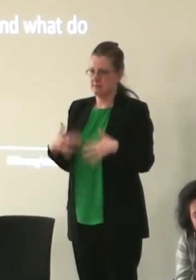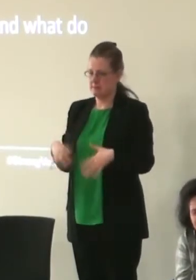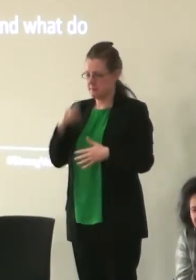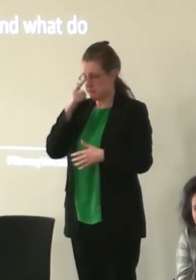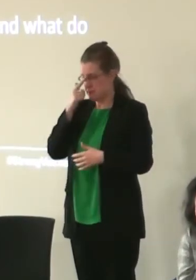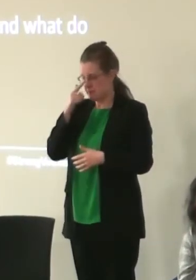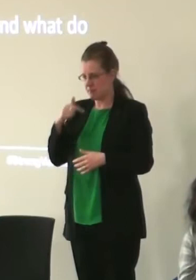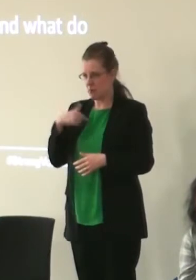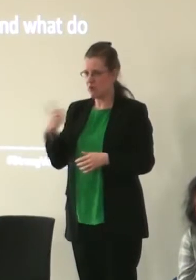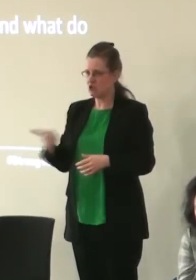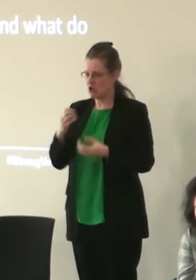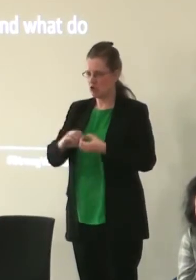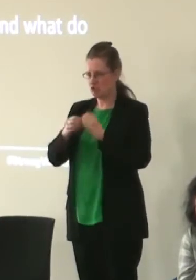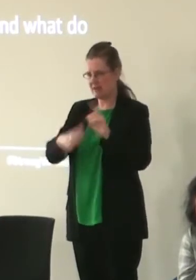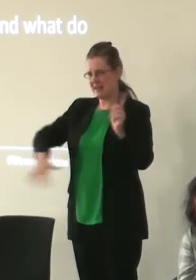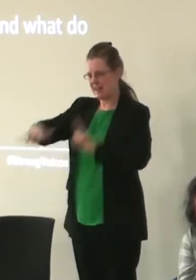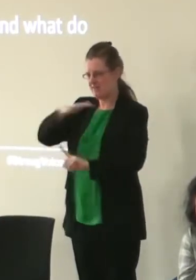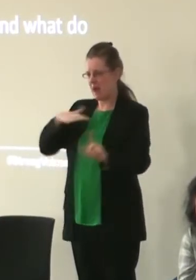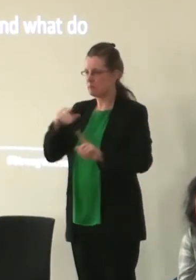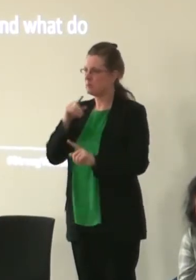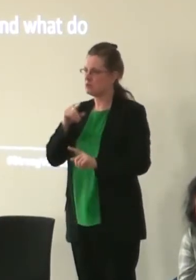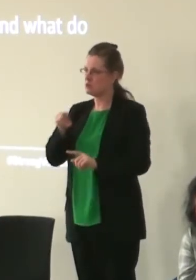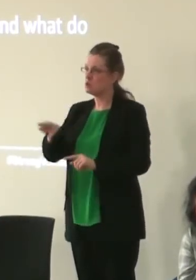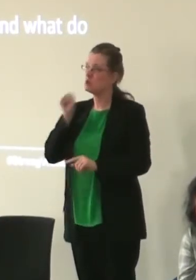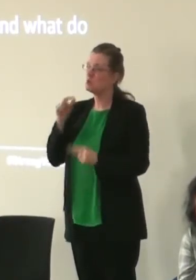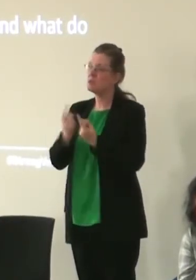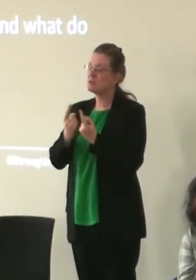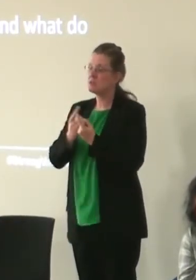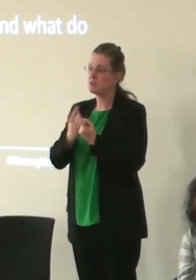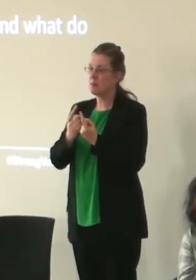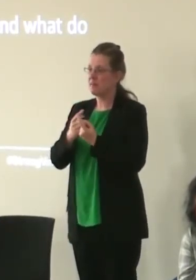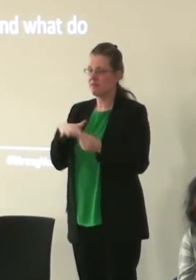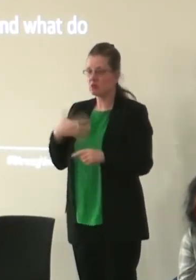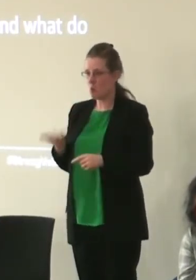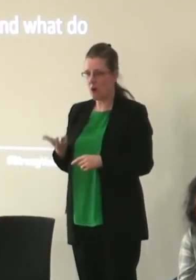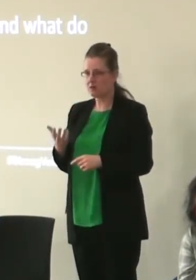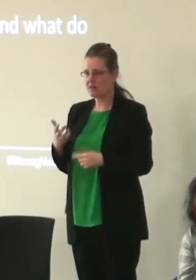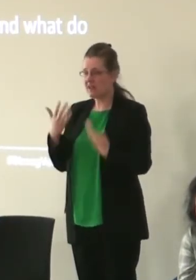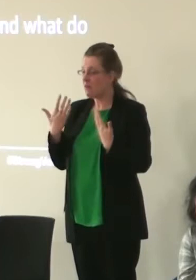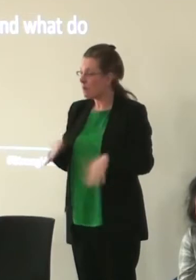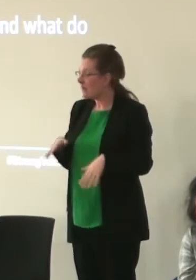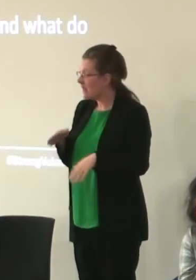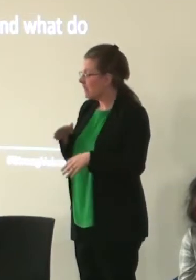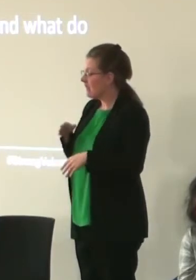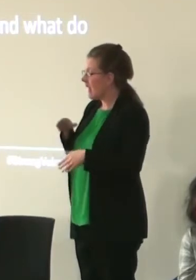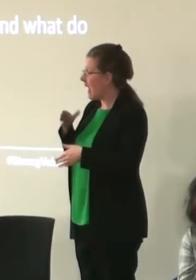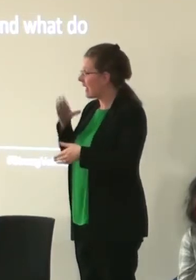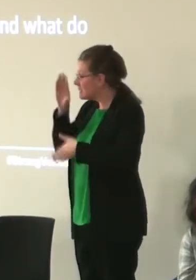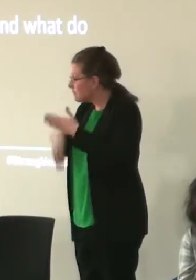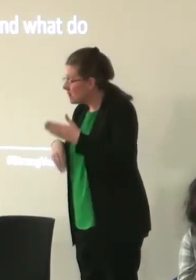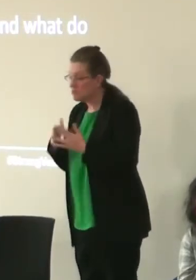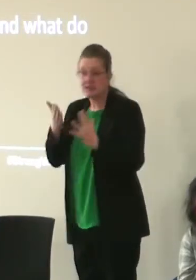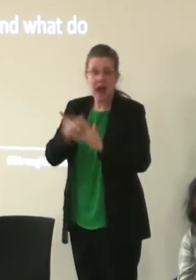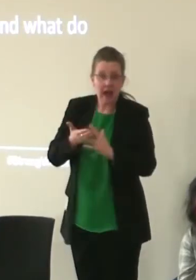we should create environments for people to choose not to do something after they have experienced or accessed doing that